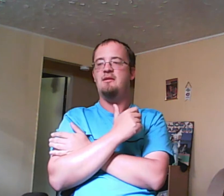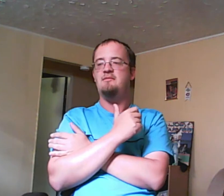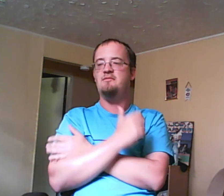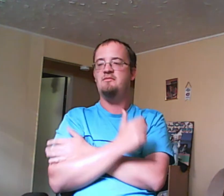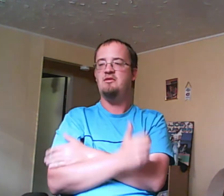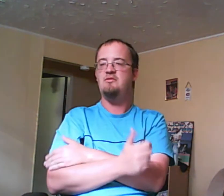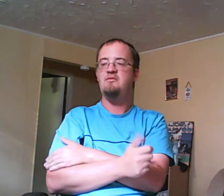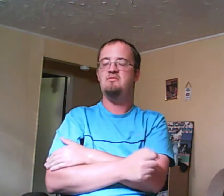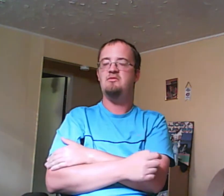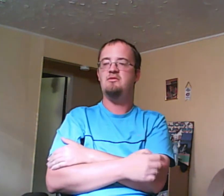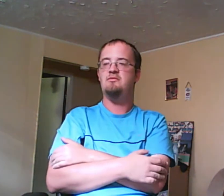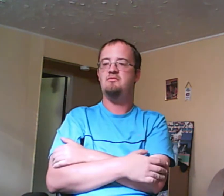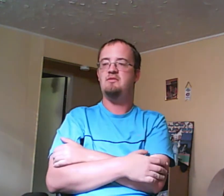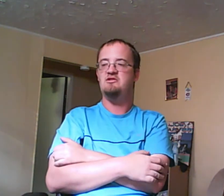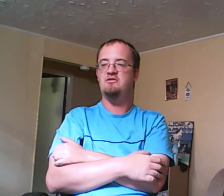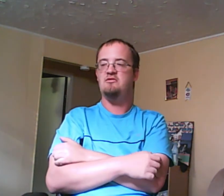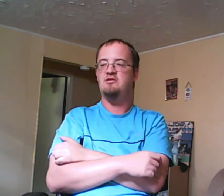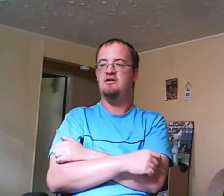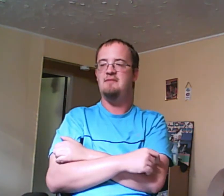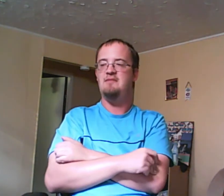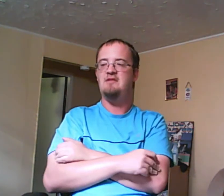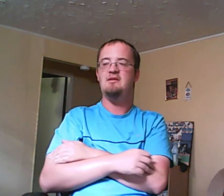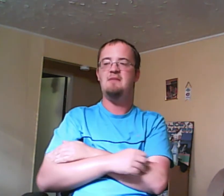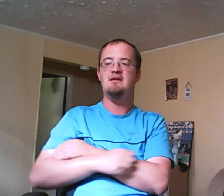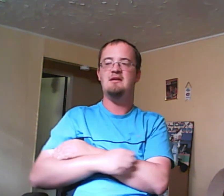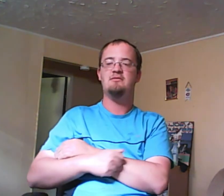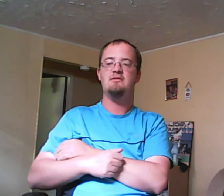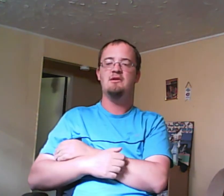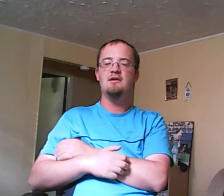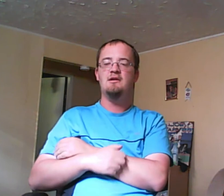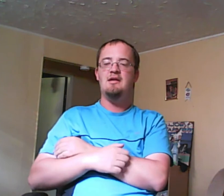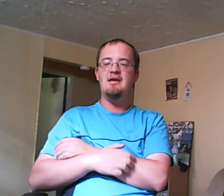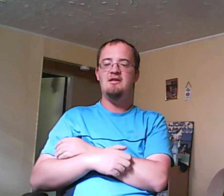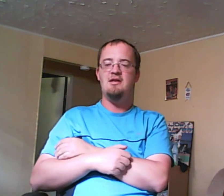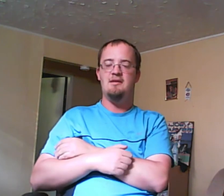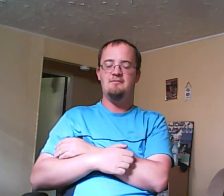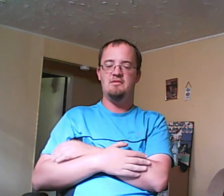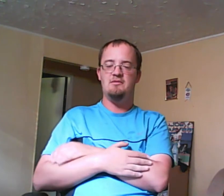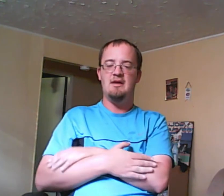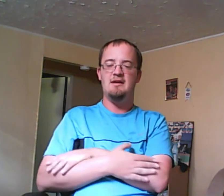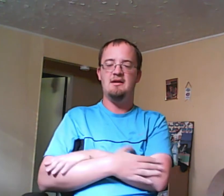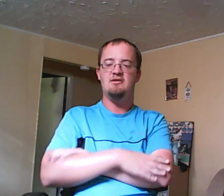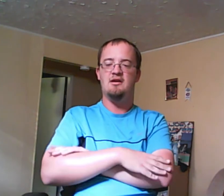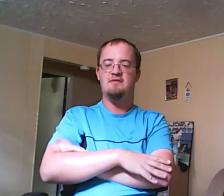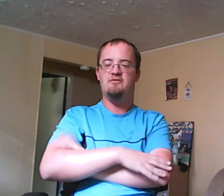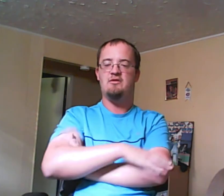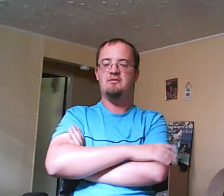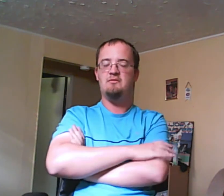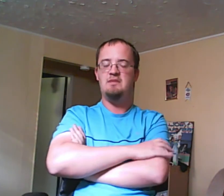swimsuit pictures and all that, basically making Maya a target for people on the